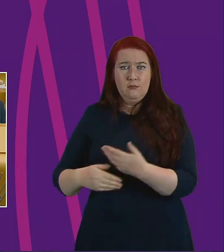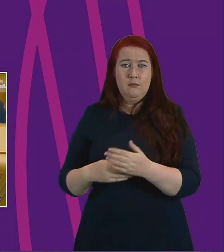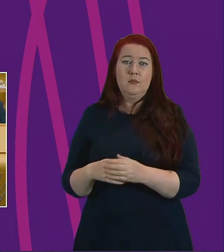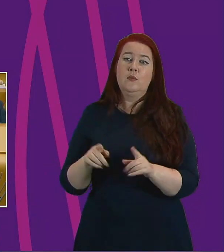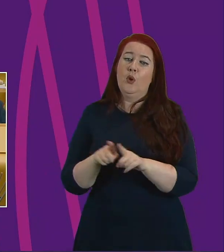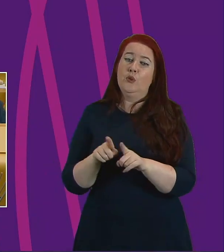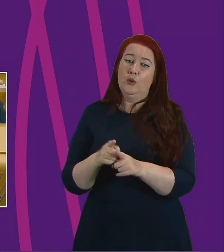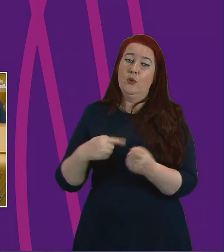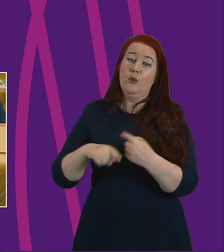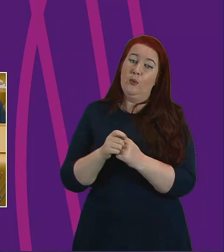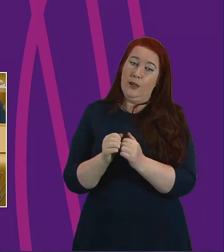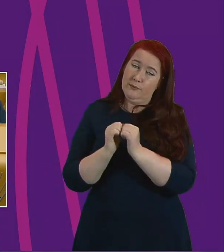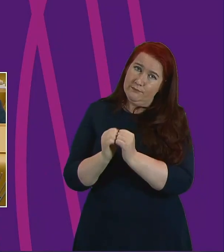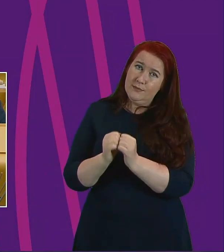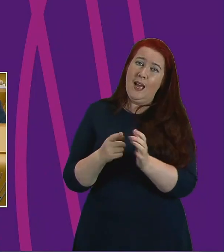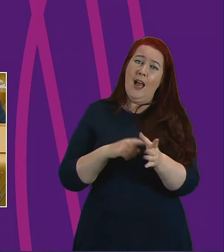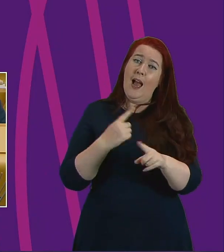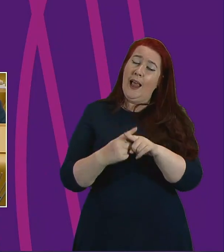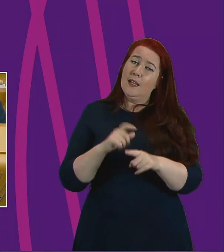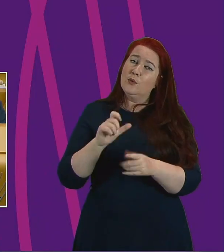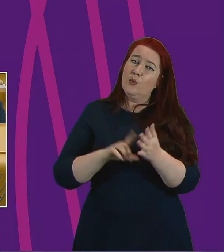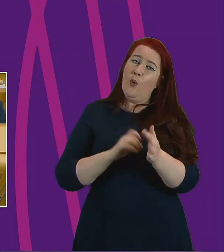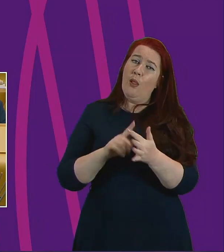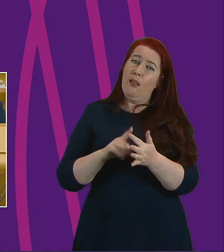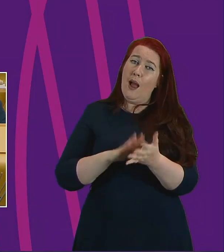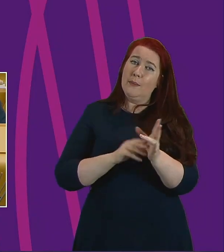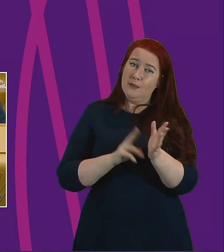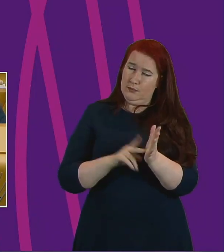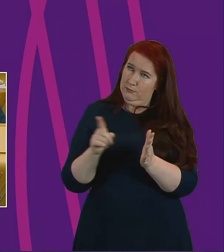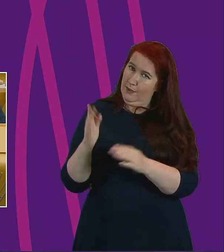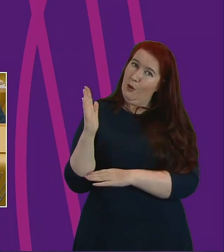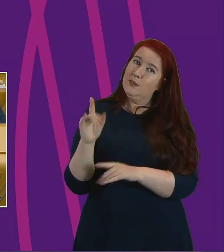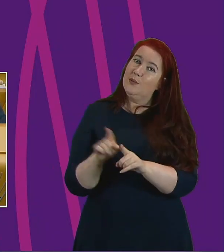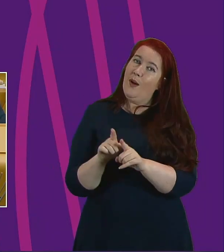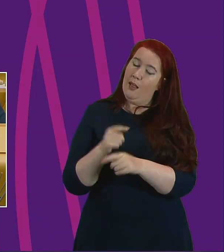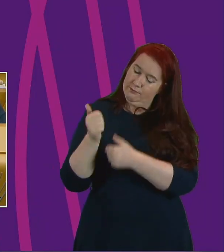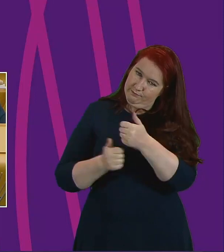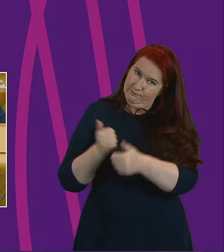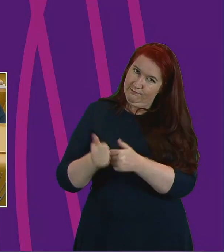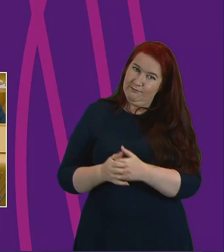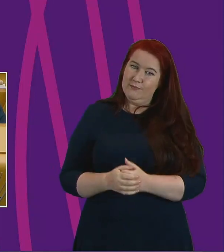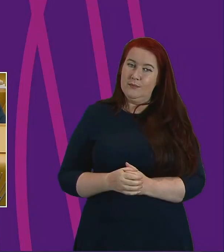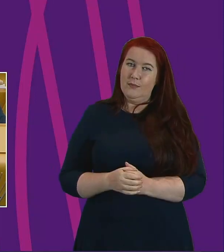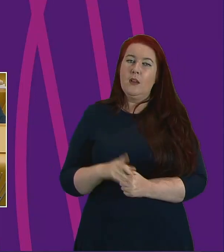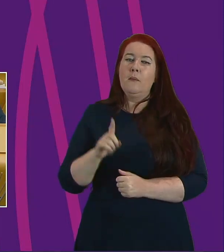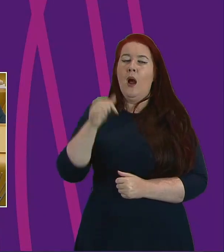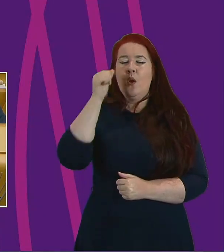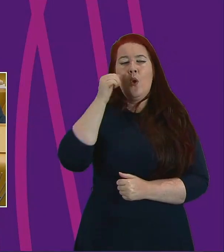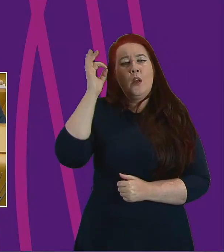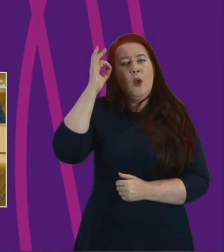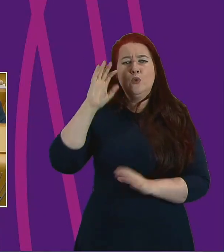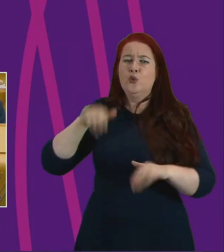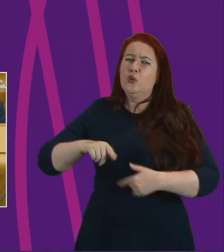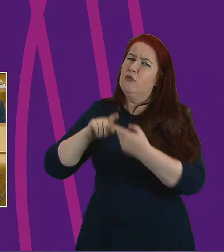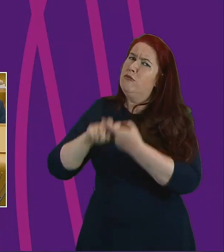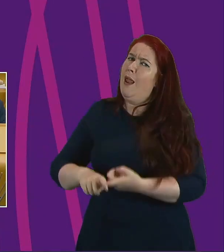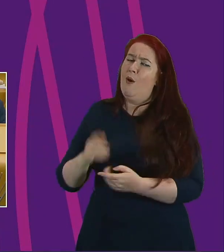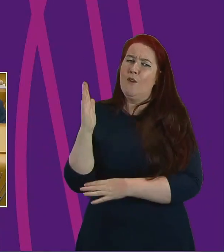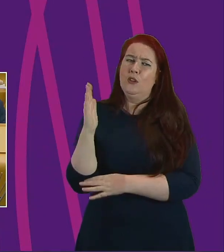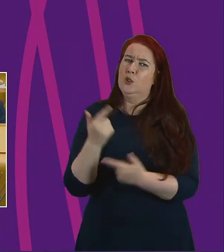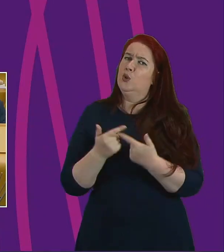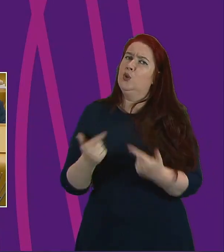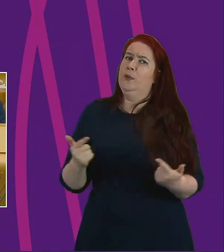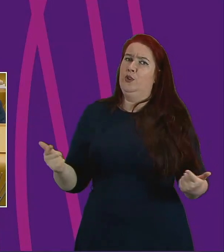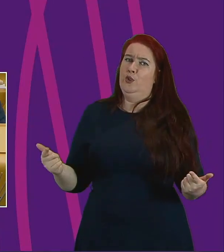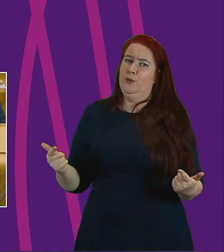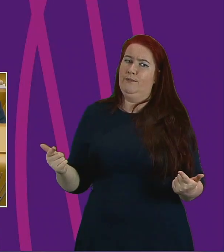Hamilton in this particular regard. However, I also recognise that councils should not rely too heavily on volunteers. Community empowerment cannot become